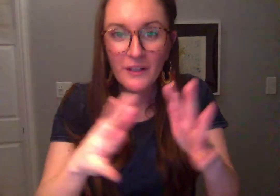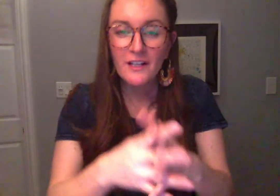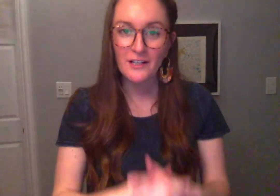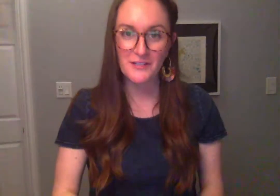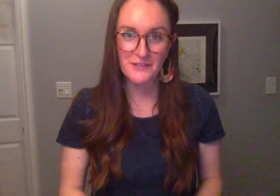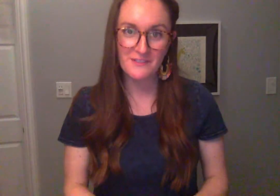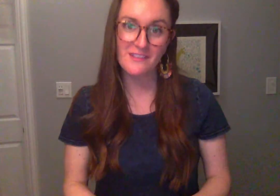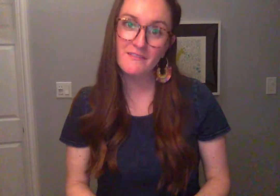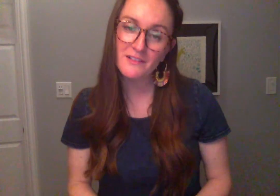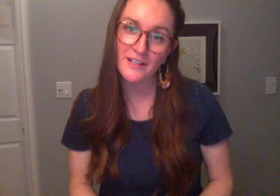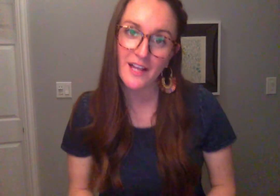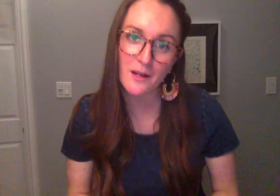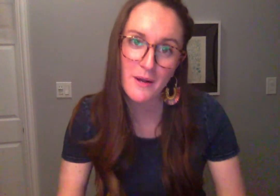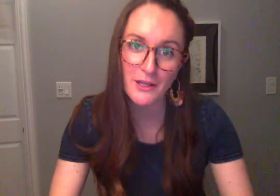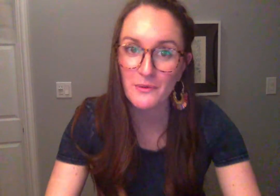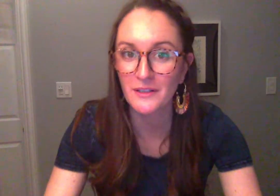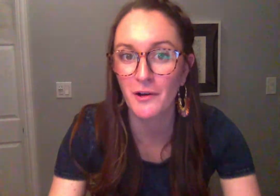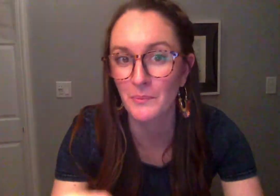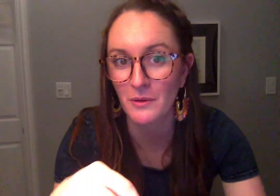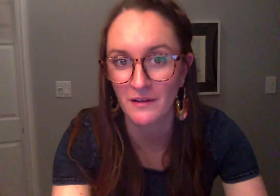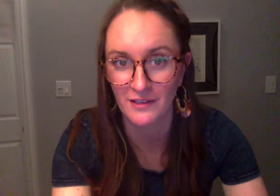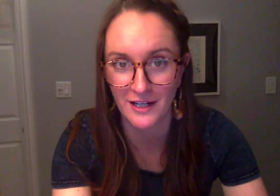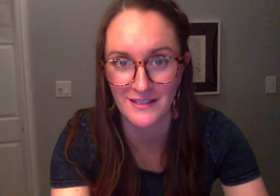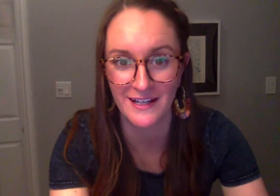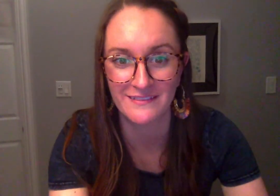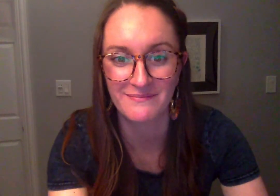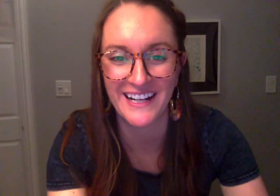Your teachers love you and care about you and hope you have a great day. Bye.